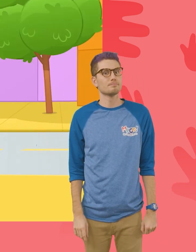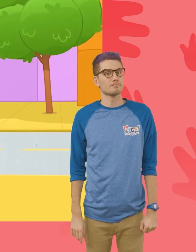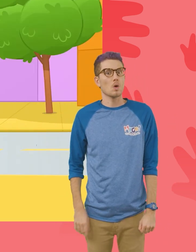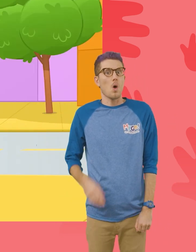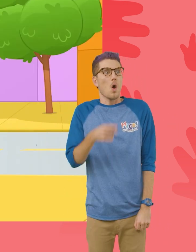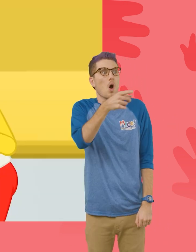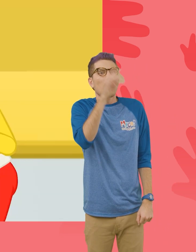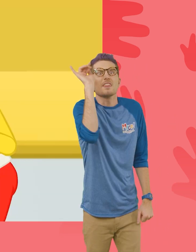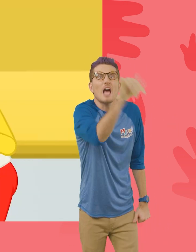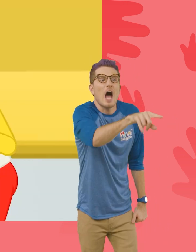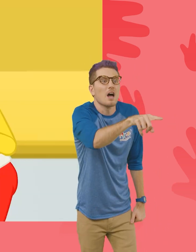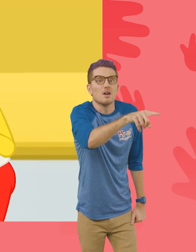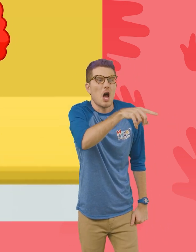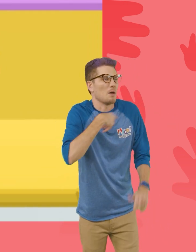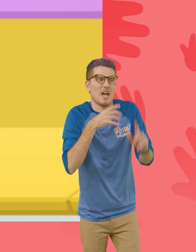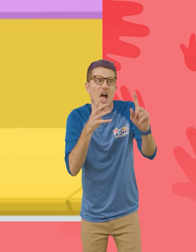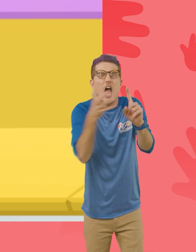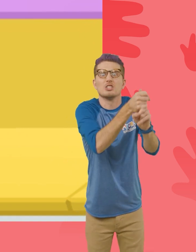There's one. I'll catch him!